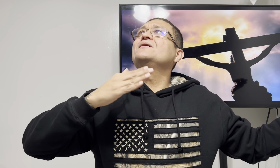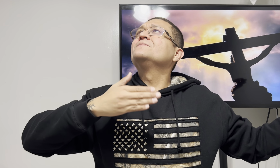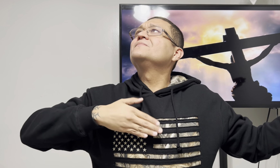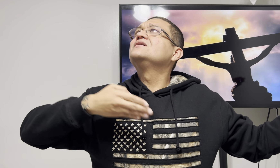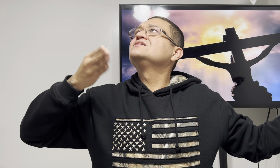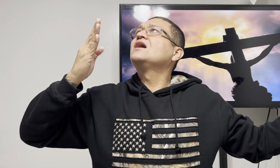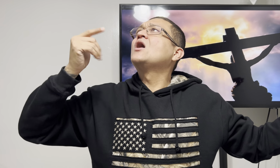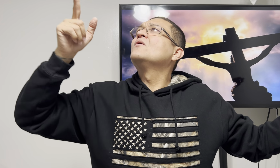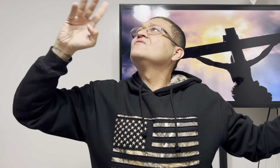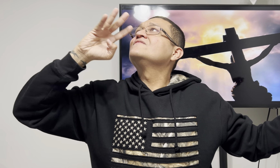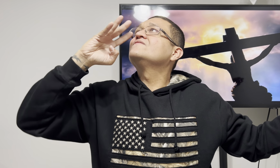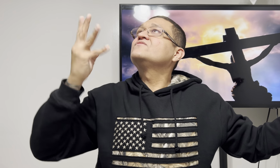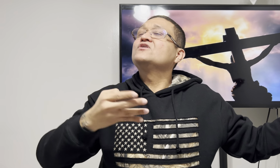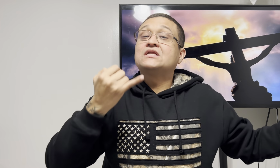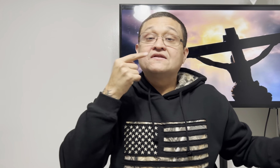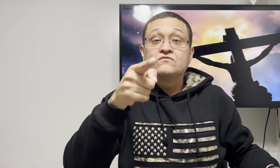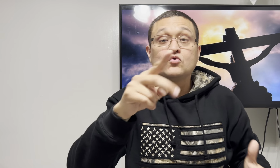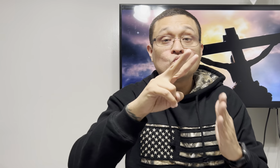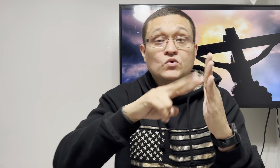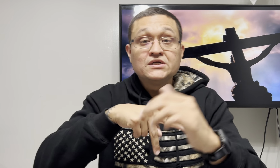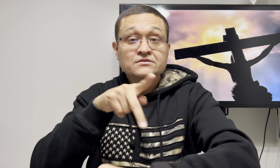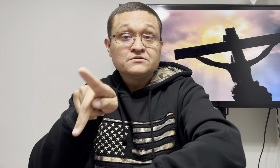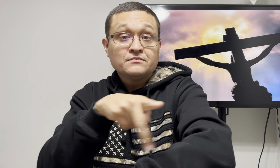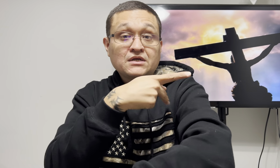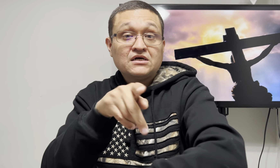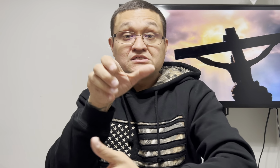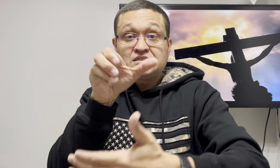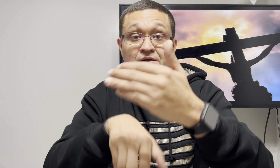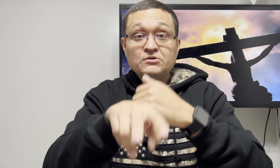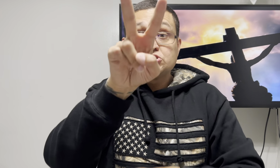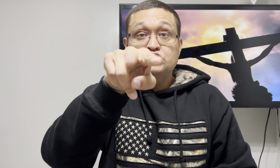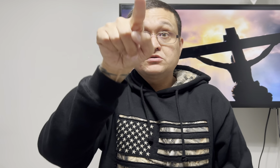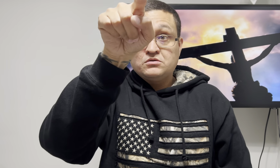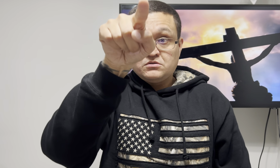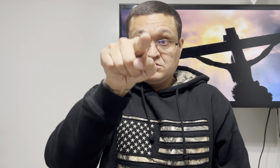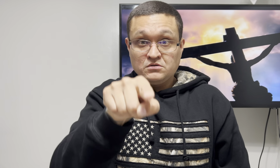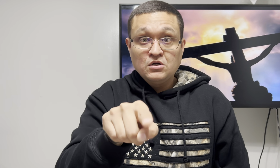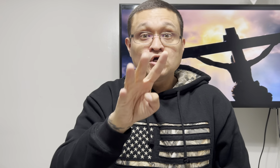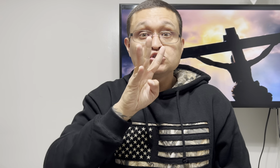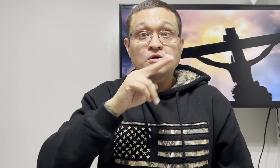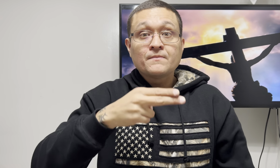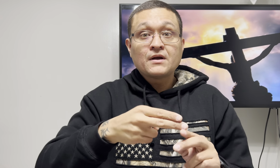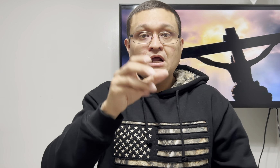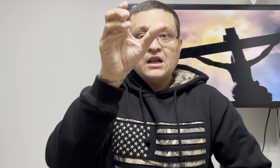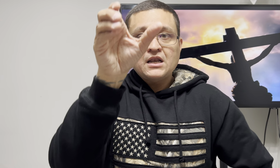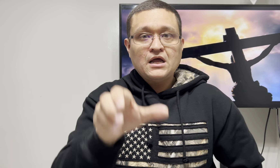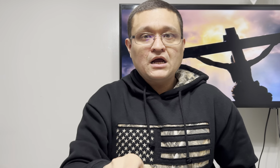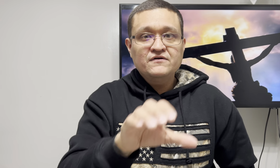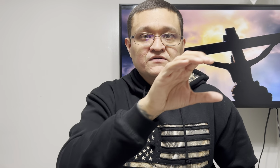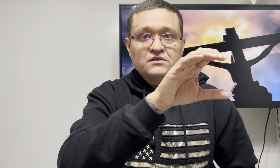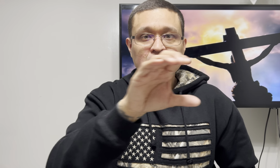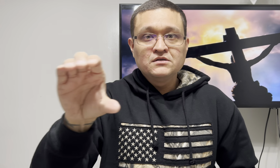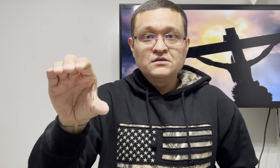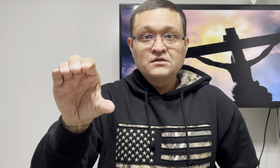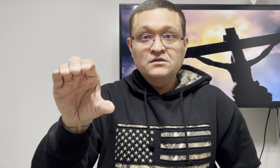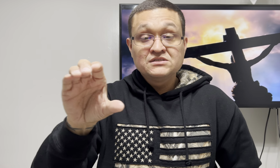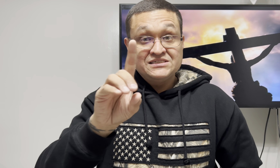my God we read Psalms chapter 22 he's talking about